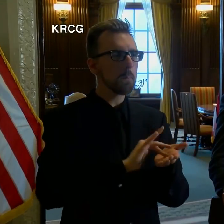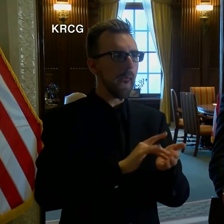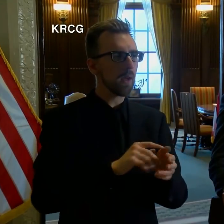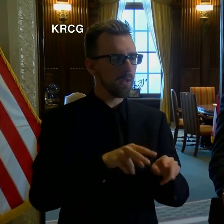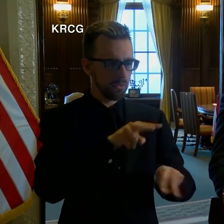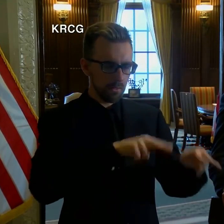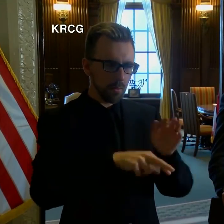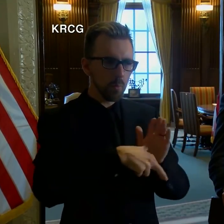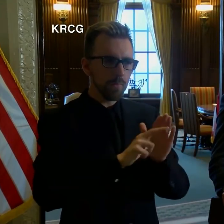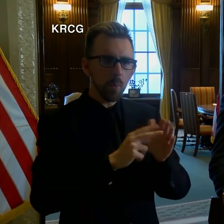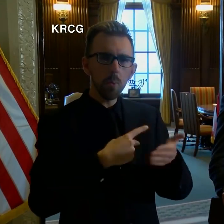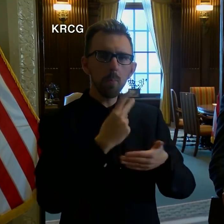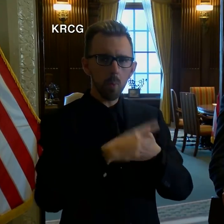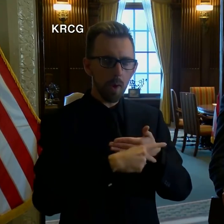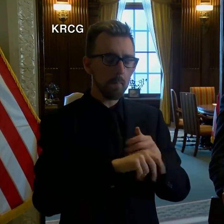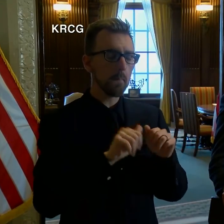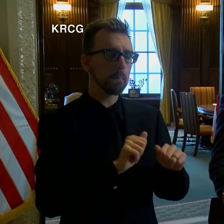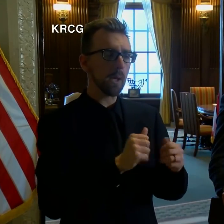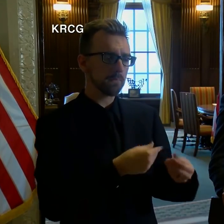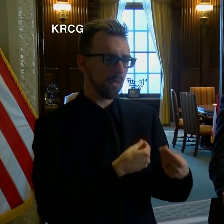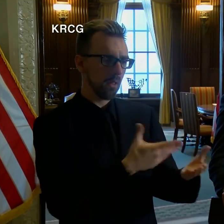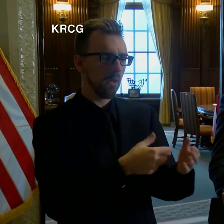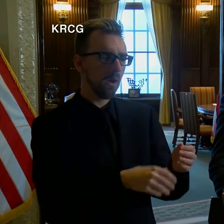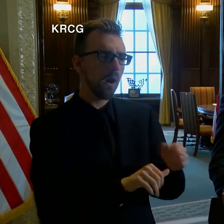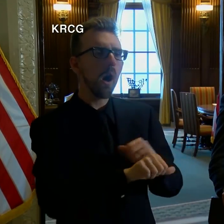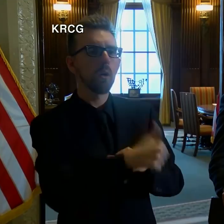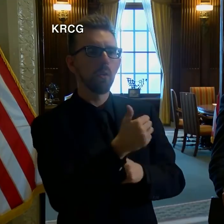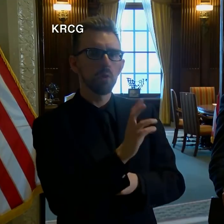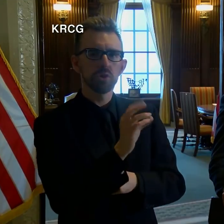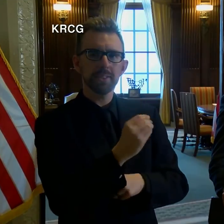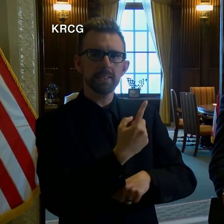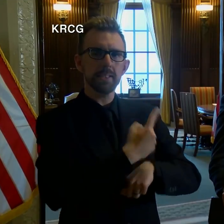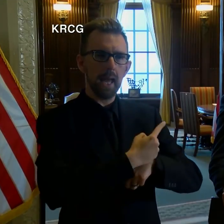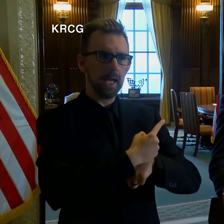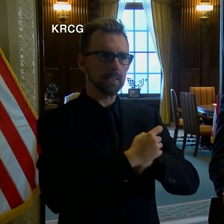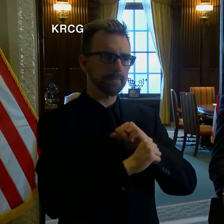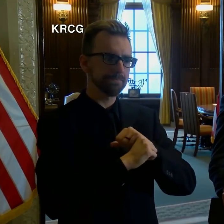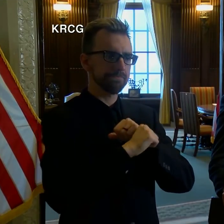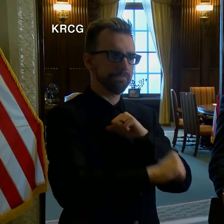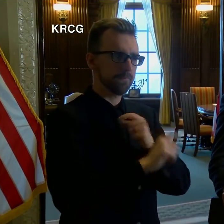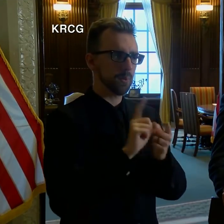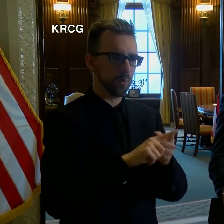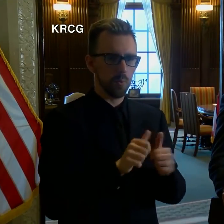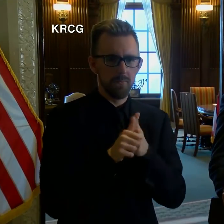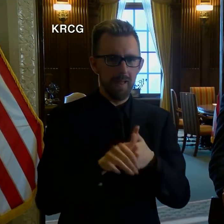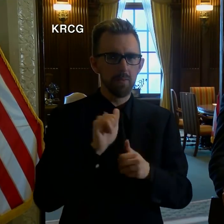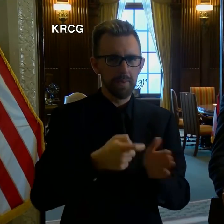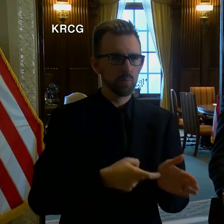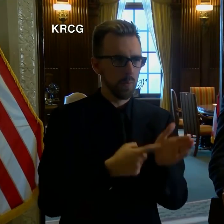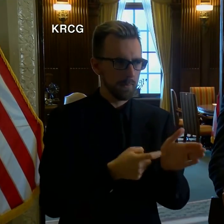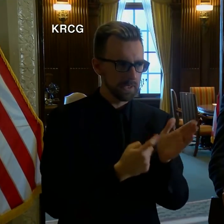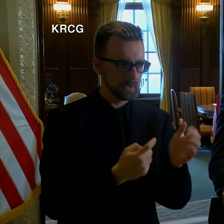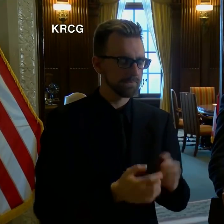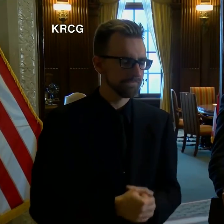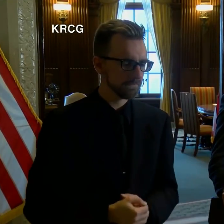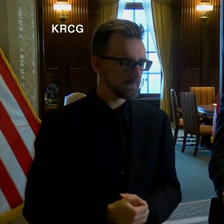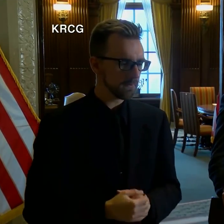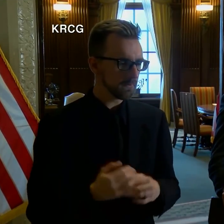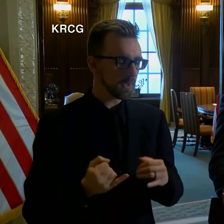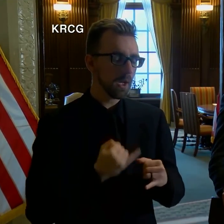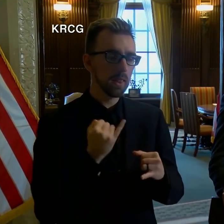program requirement may be granted an additional 60 days to comply with such requirements. Finally,